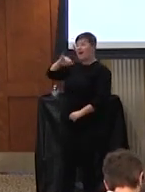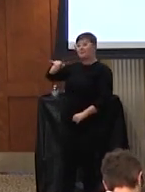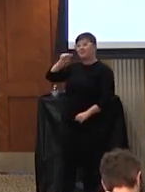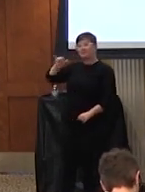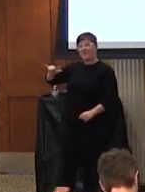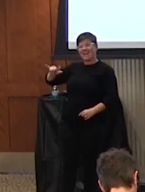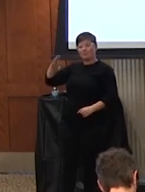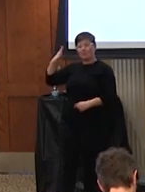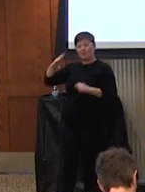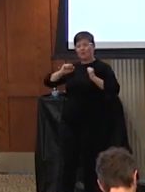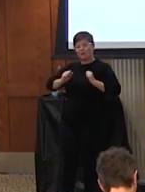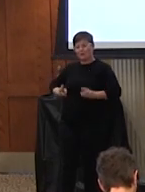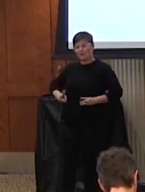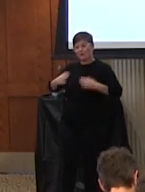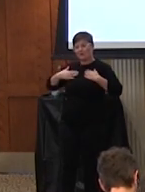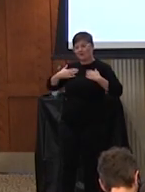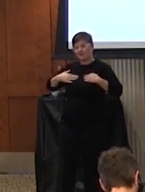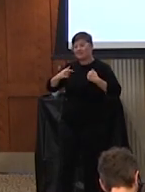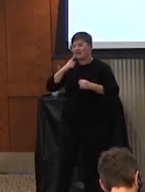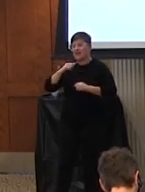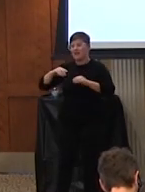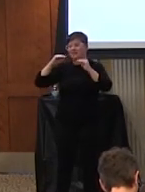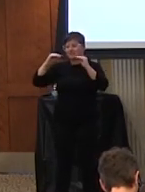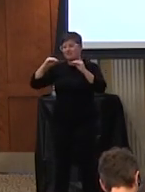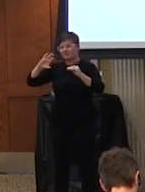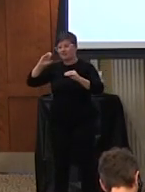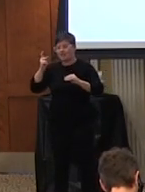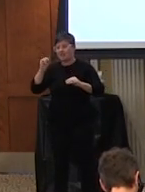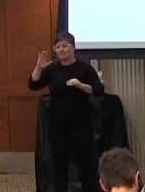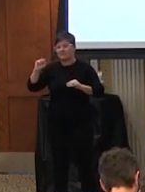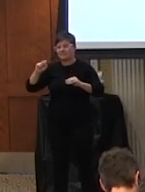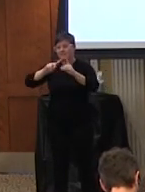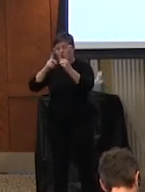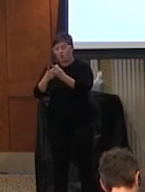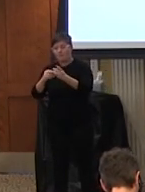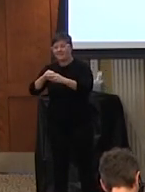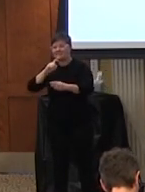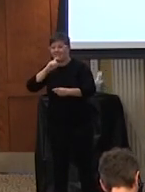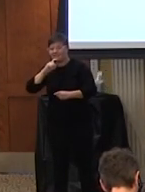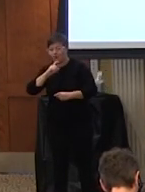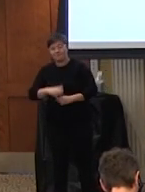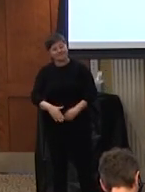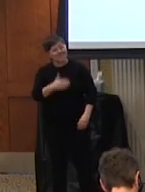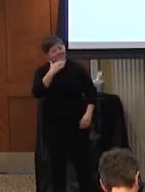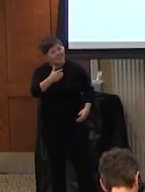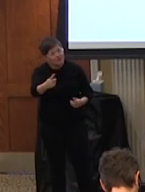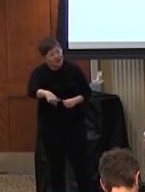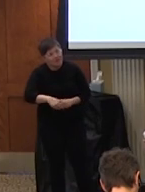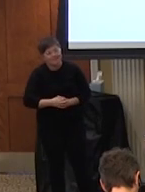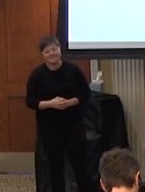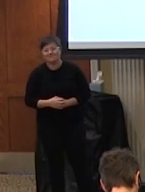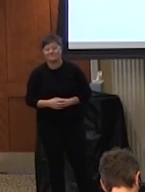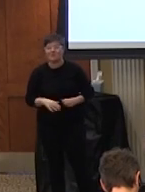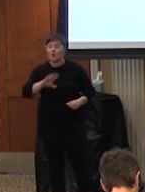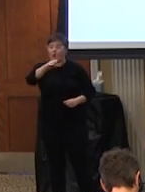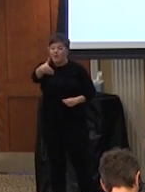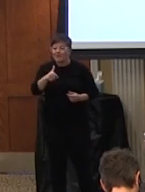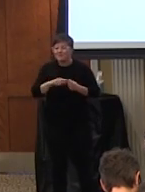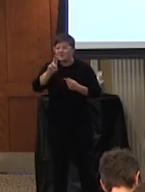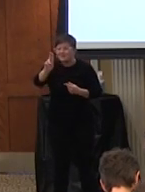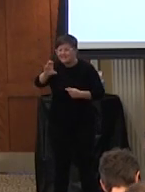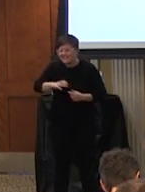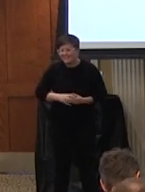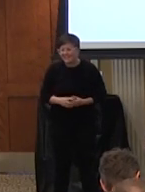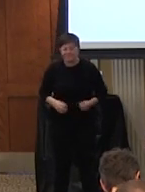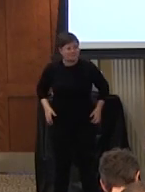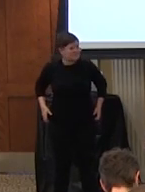teach in the classics department at savior thank you for coming yeah welcome to your seat thank